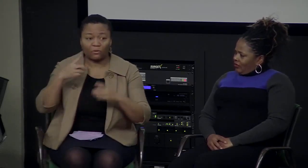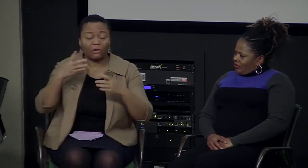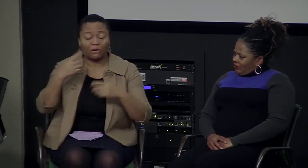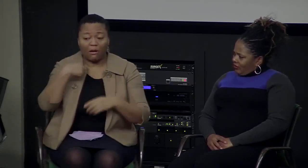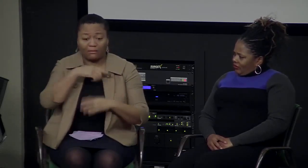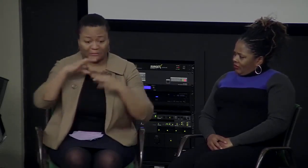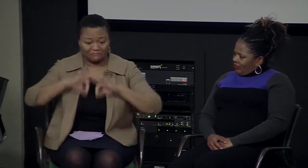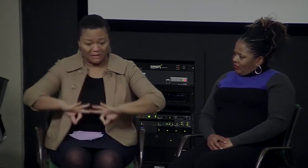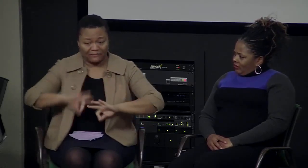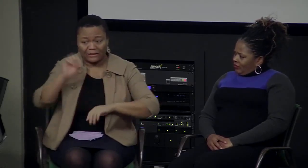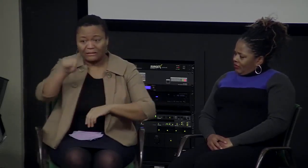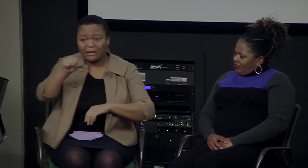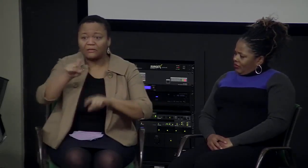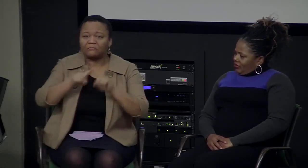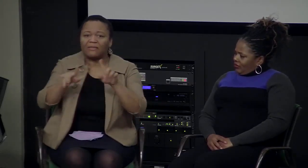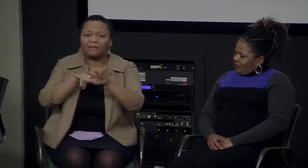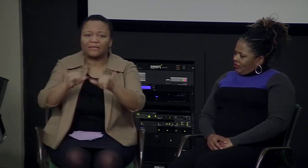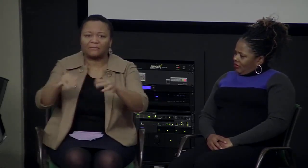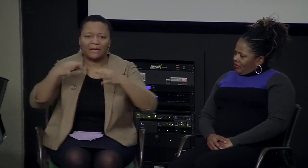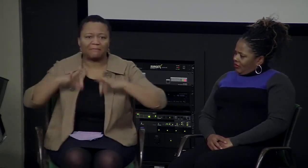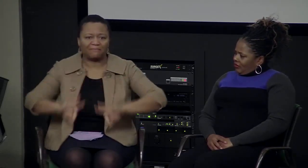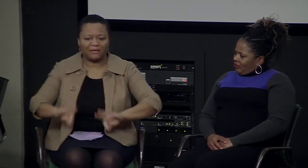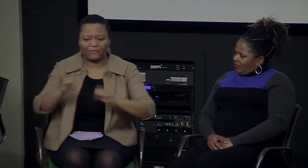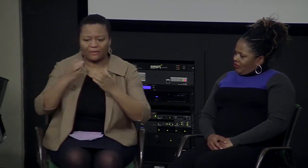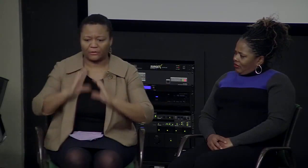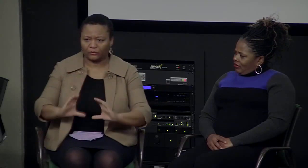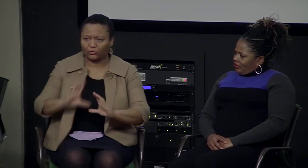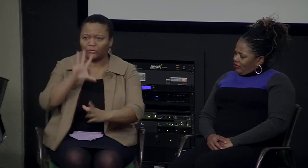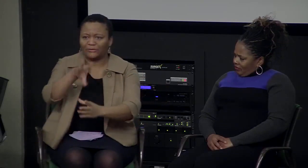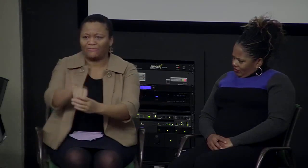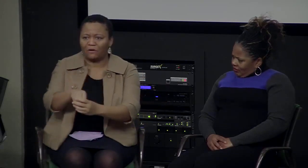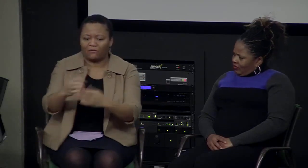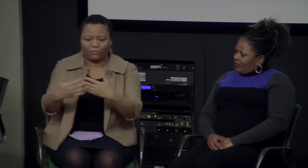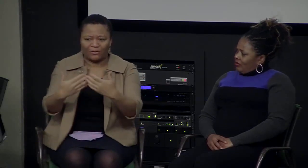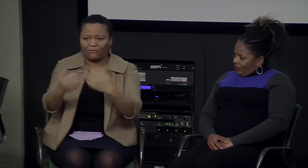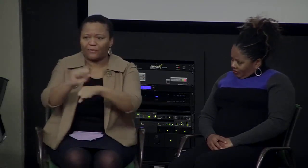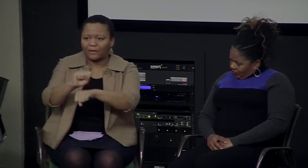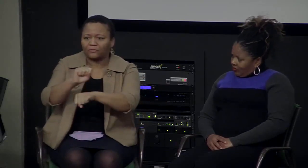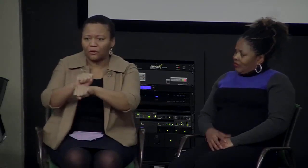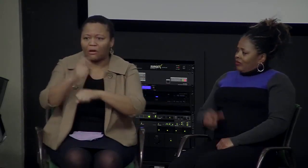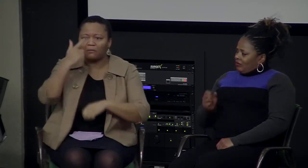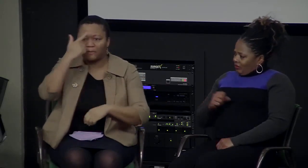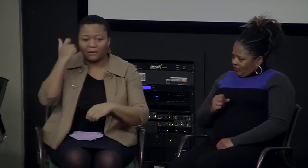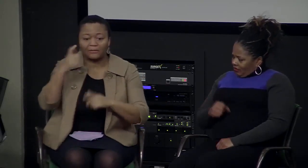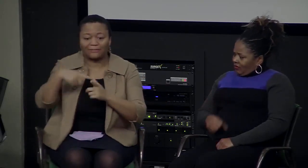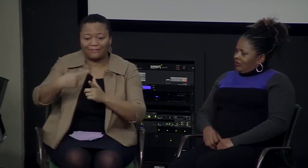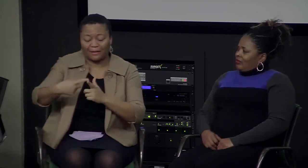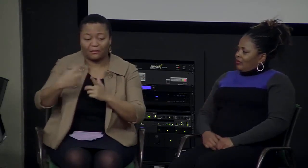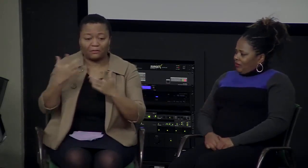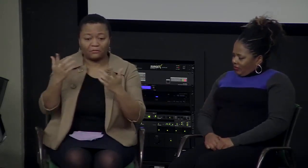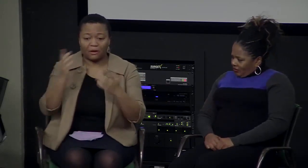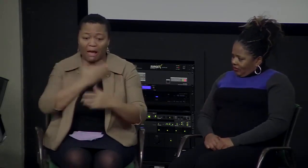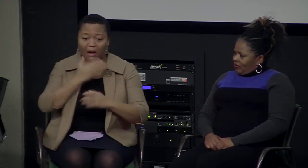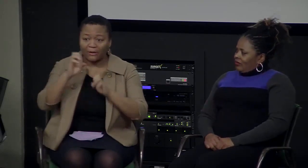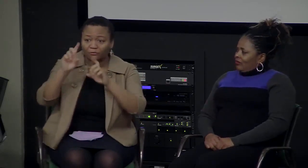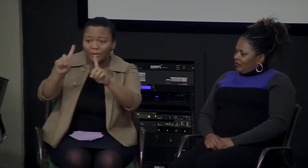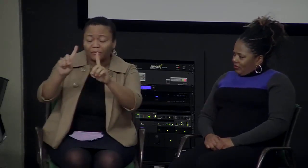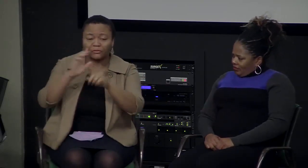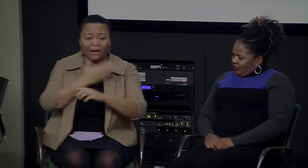be able to handle whatever happens. So, yes, it was beneficial to us but it is beneficial to the consumers because as I go out